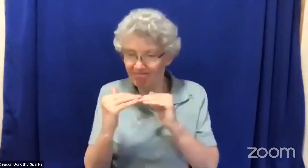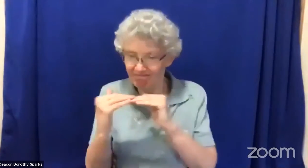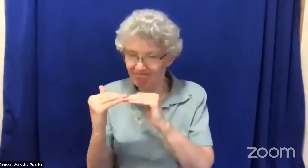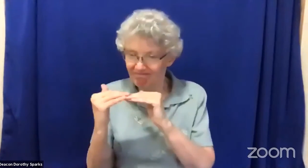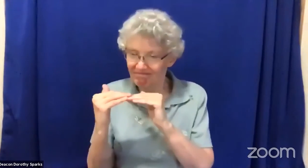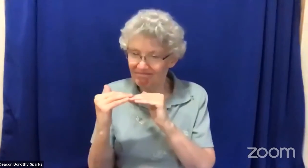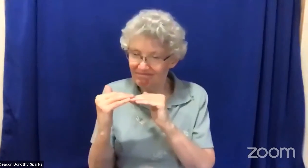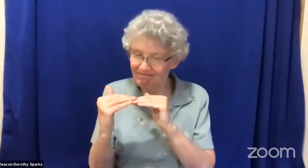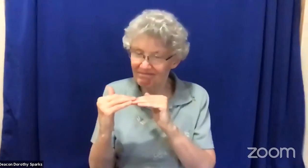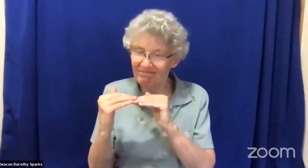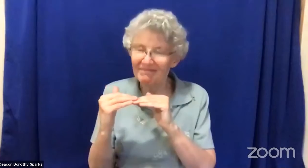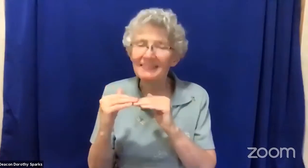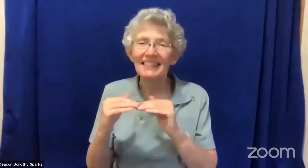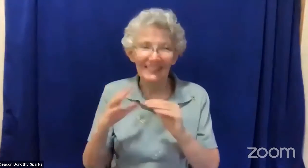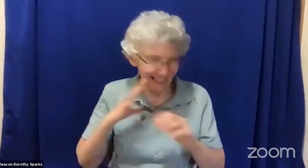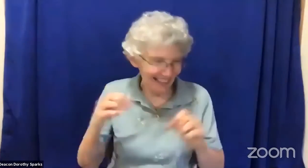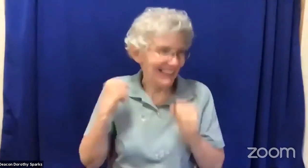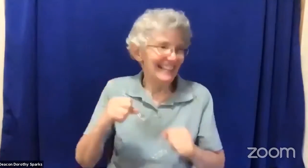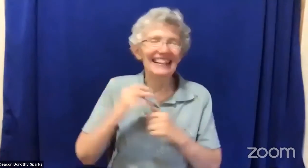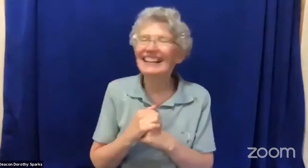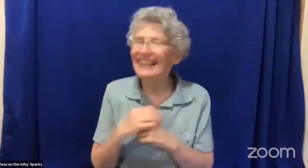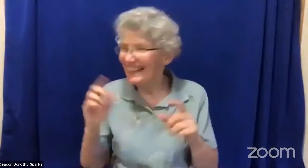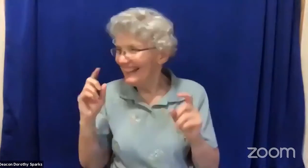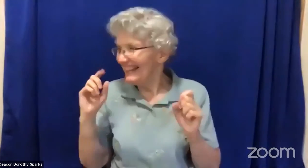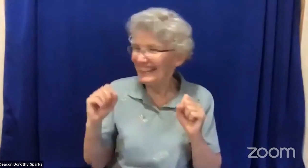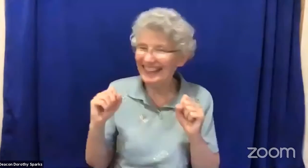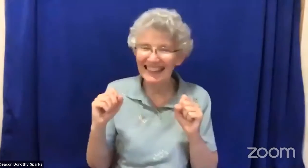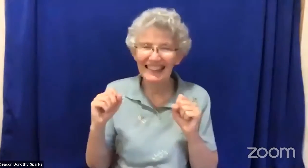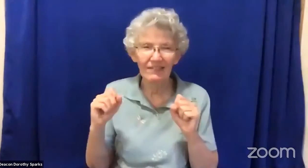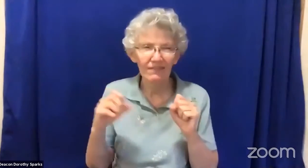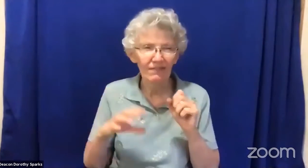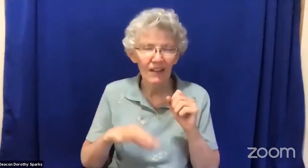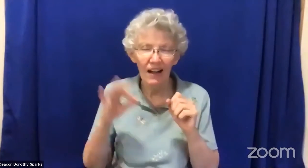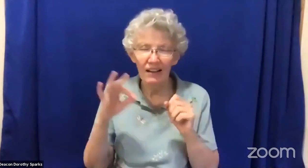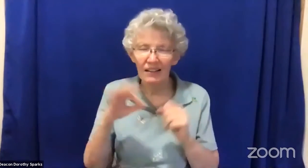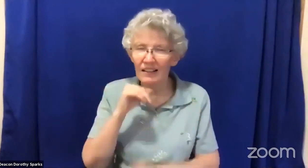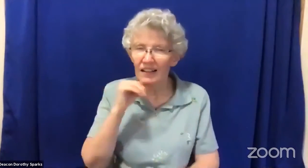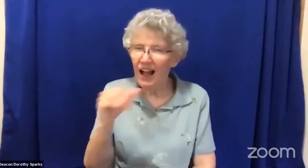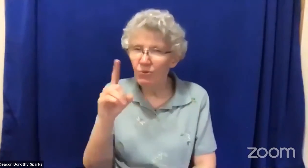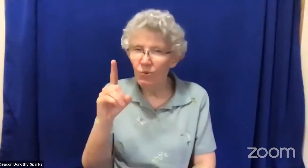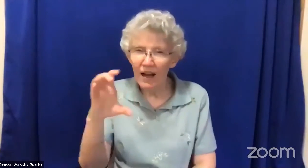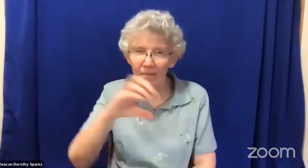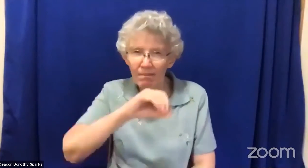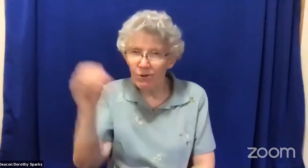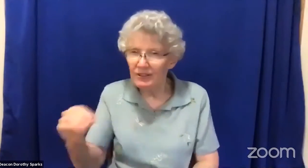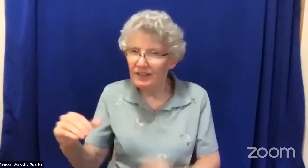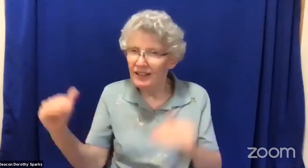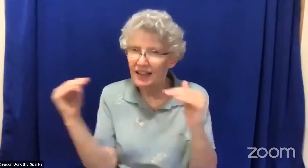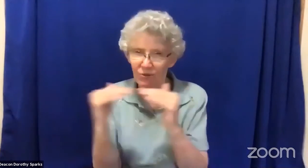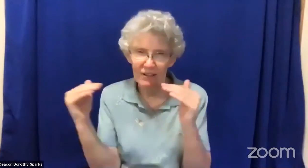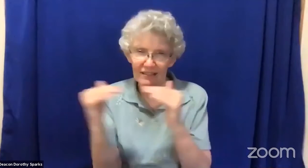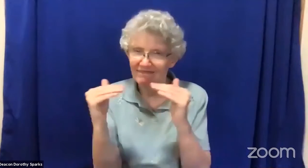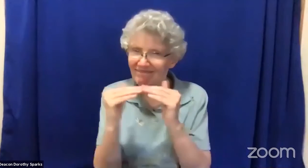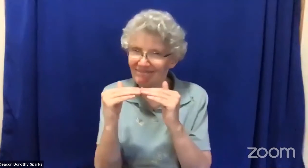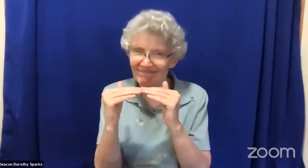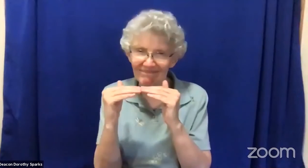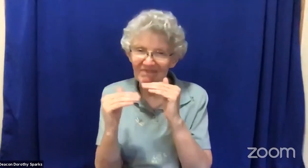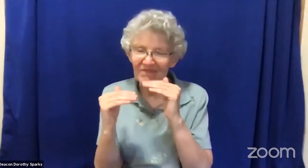saying that black people were equal with white people. And even